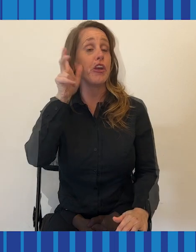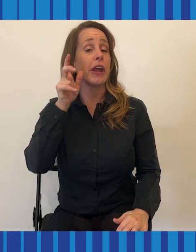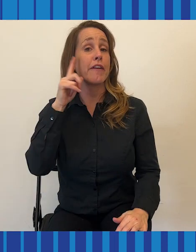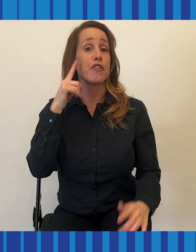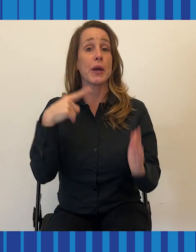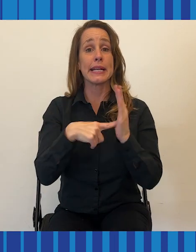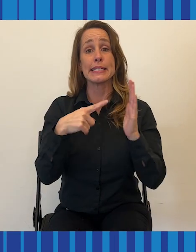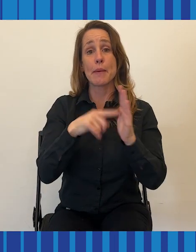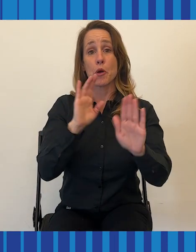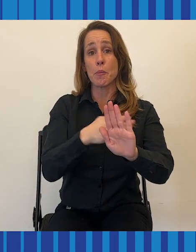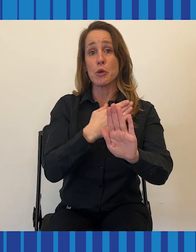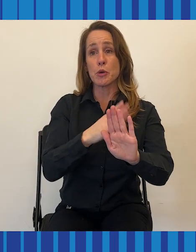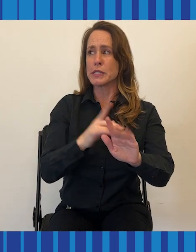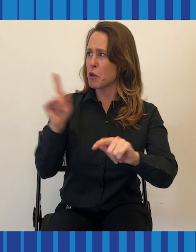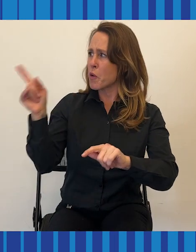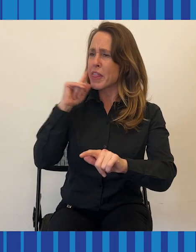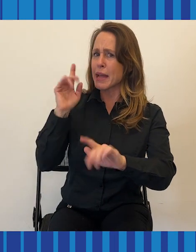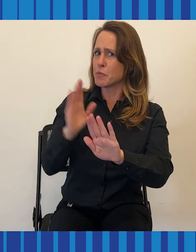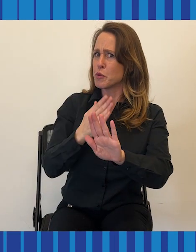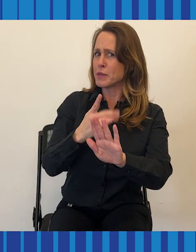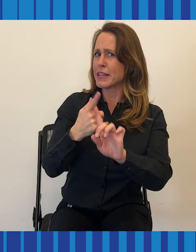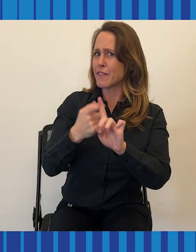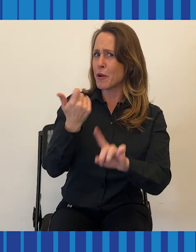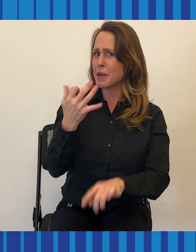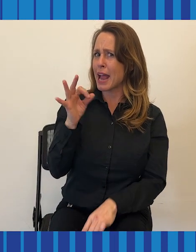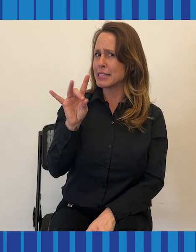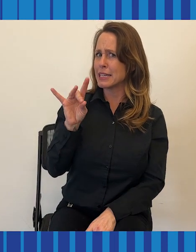You know, I love, I love the music from the eighties.